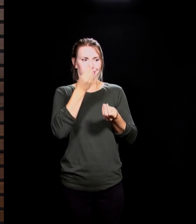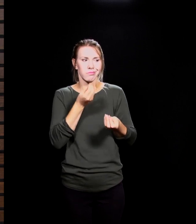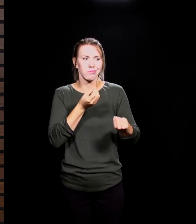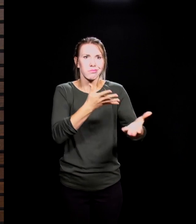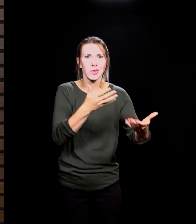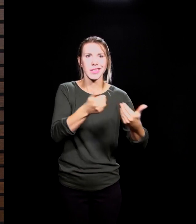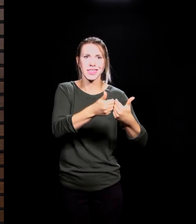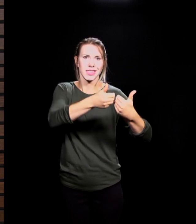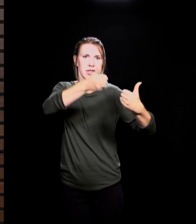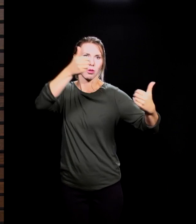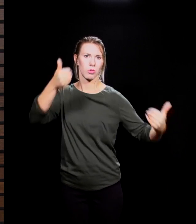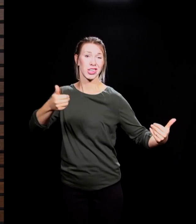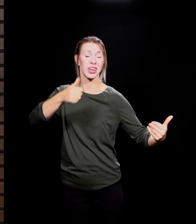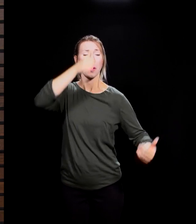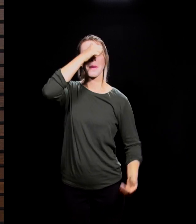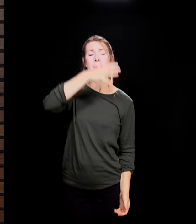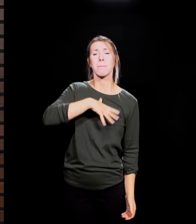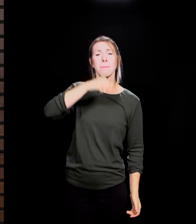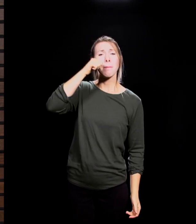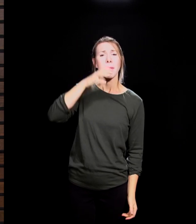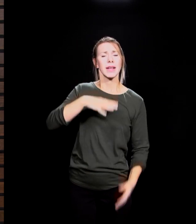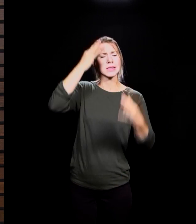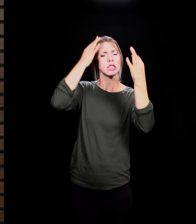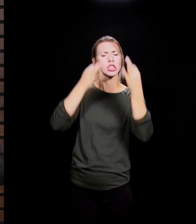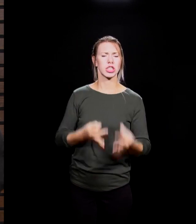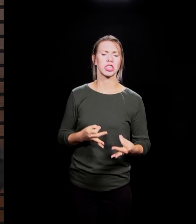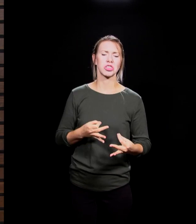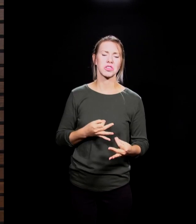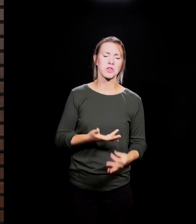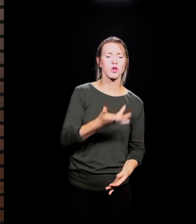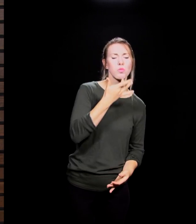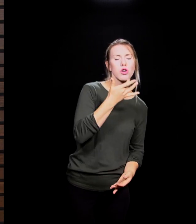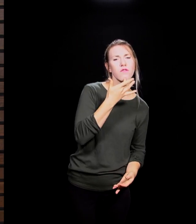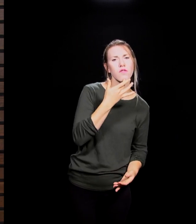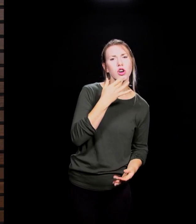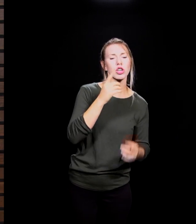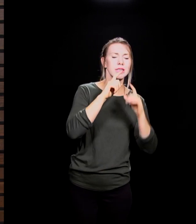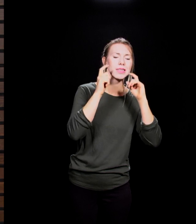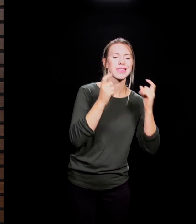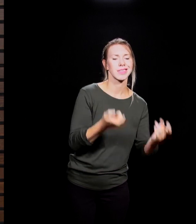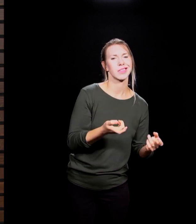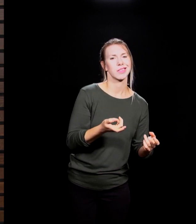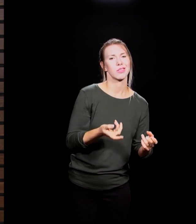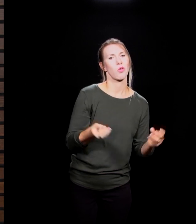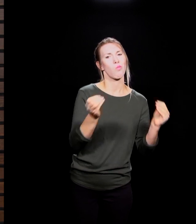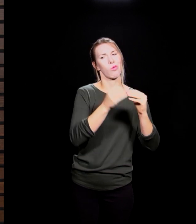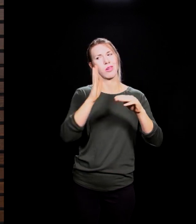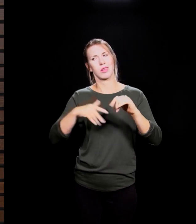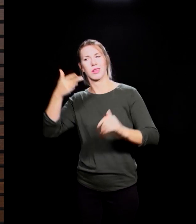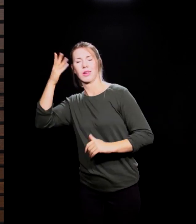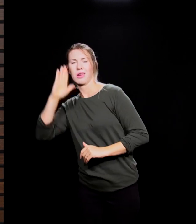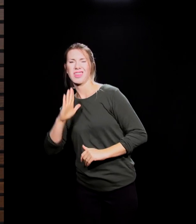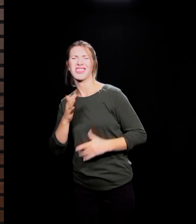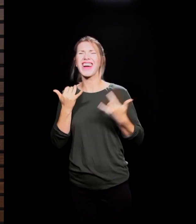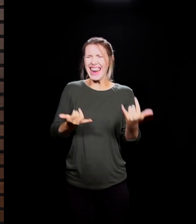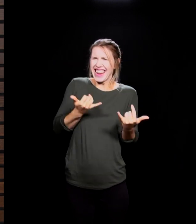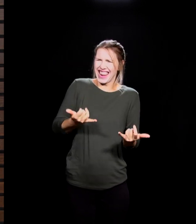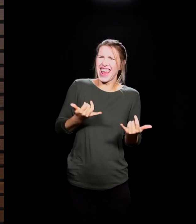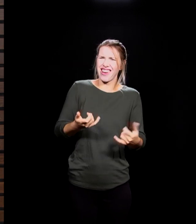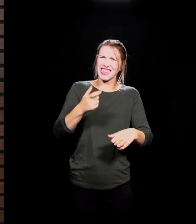Man's decision to choose sin over God created distance. You know, in this troubling time that we find ourselves in with the COVID pandemic,